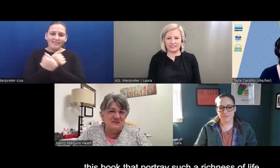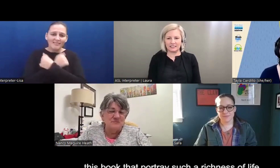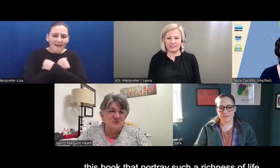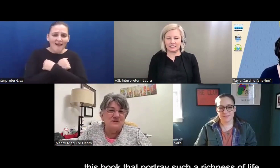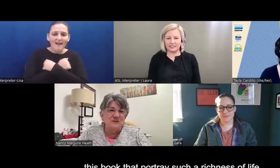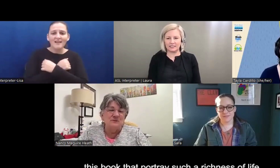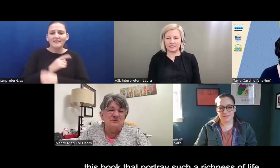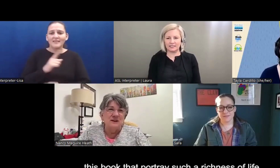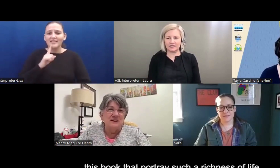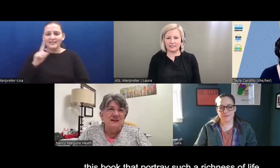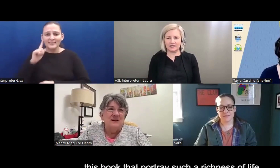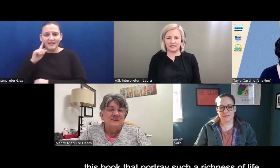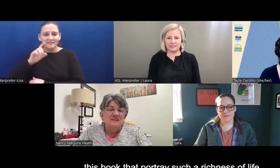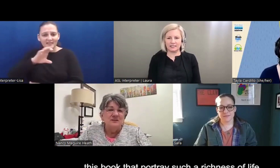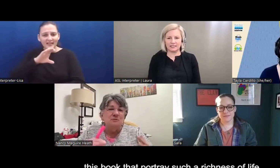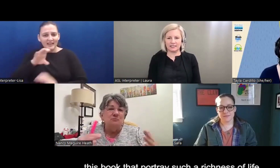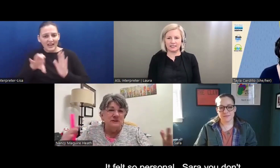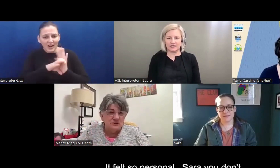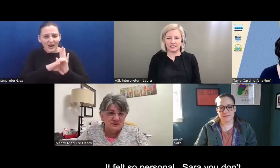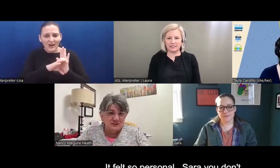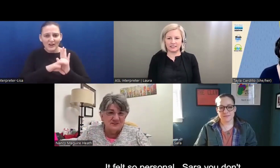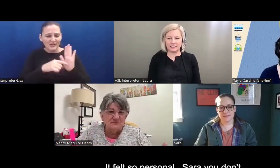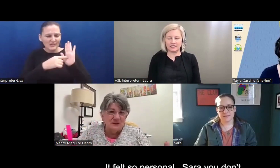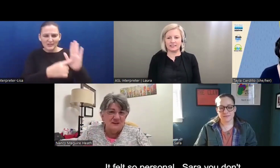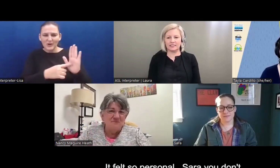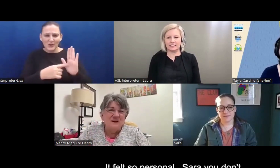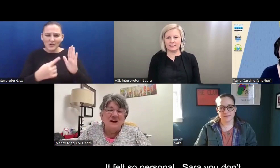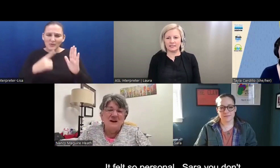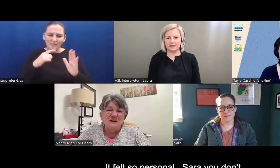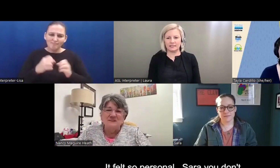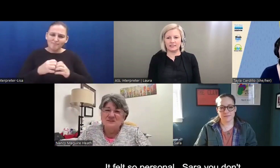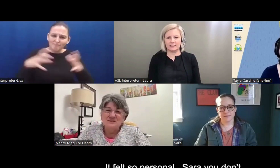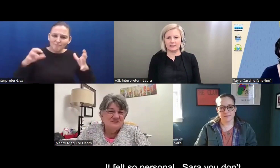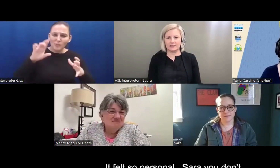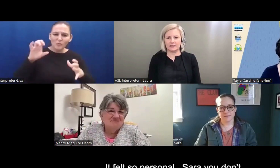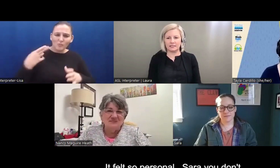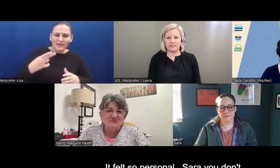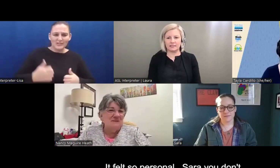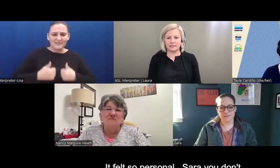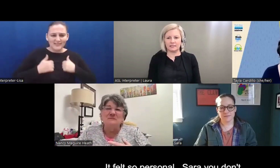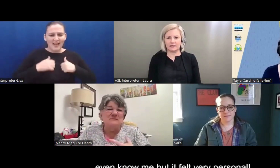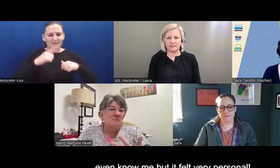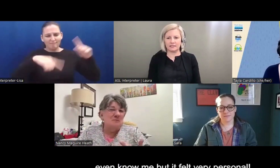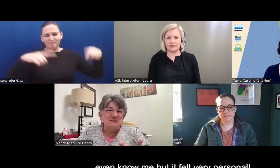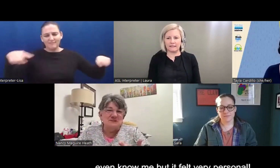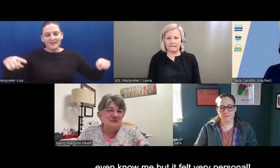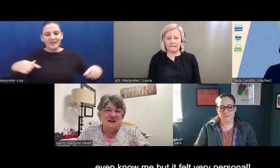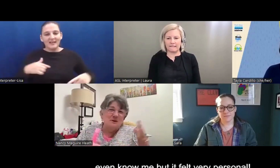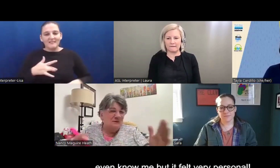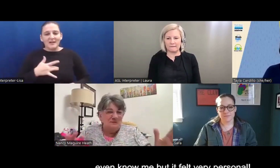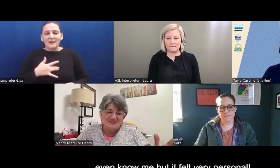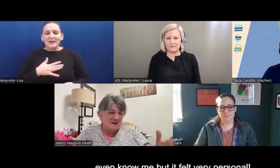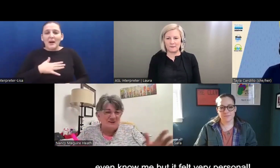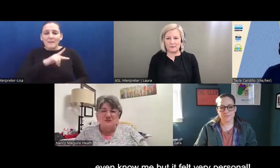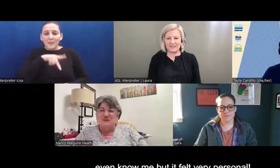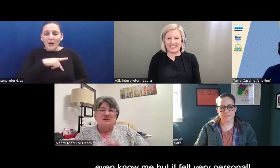in this book that portray such a richness of life. Uh, it's just, it, it felt so personal. I know Sarah, you don't even